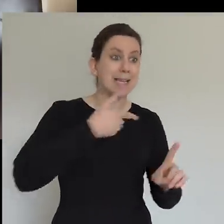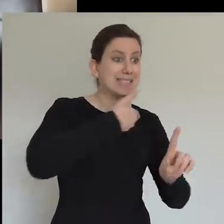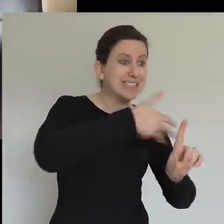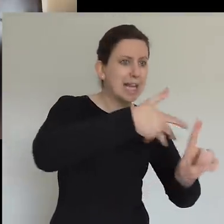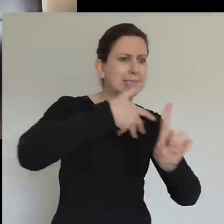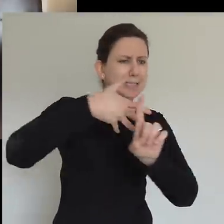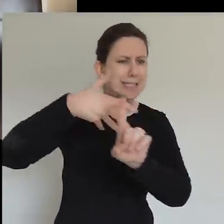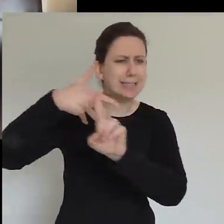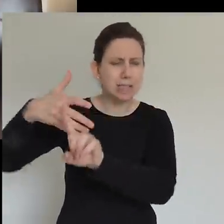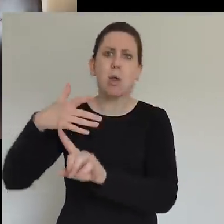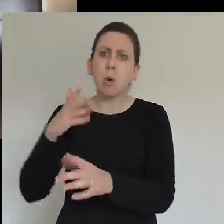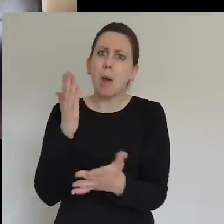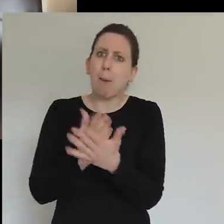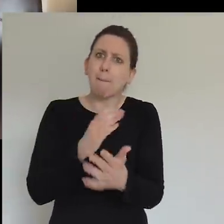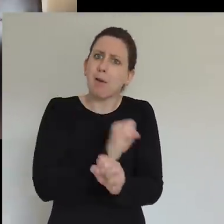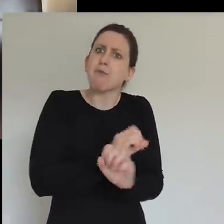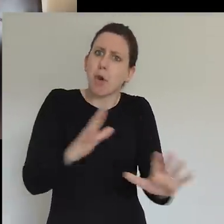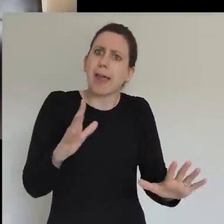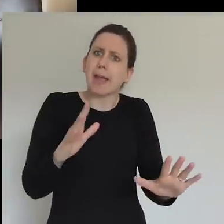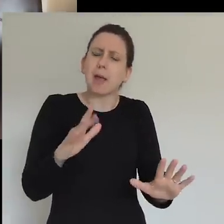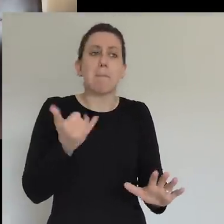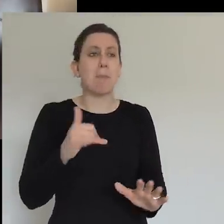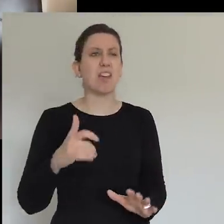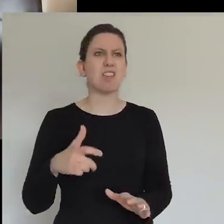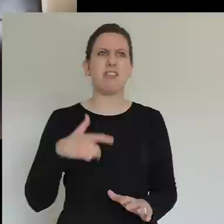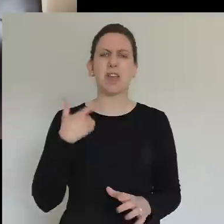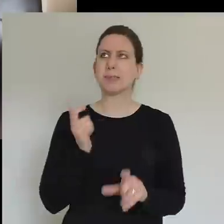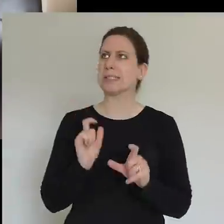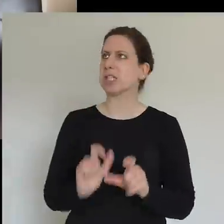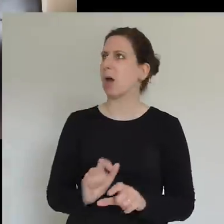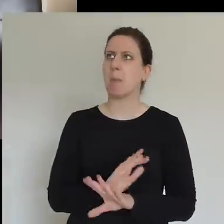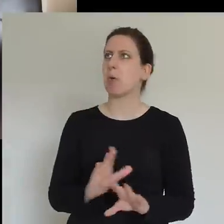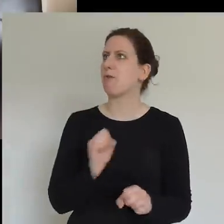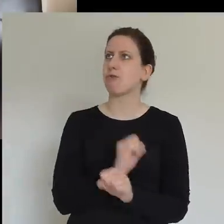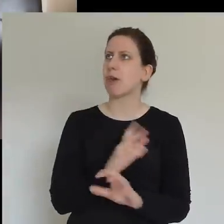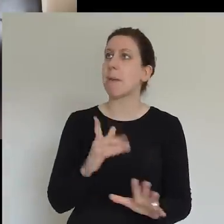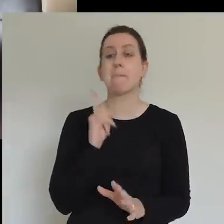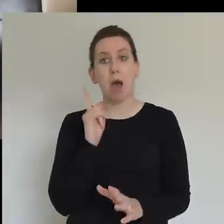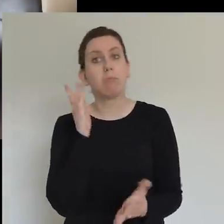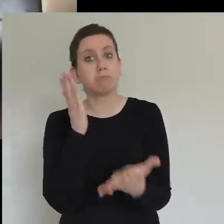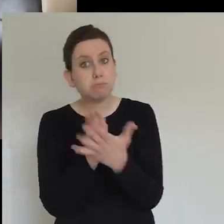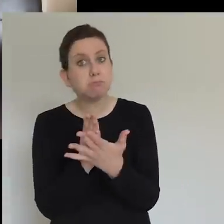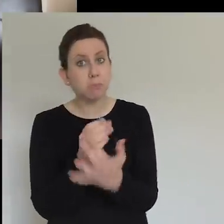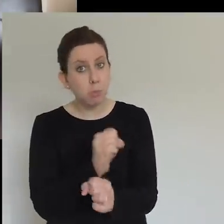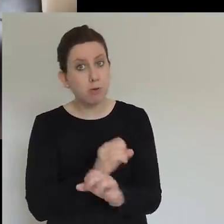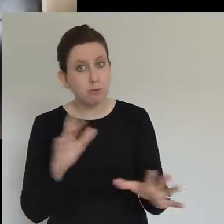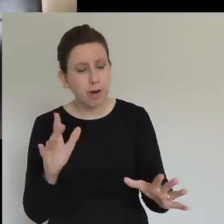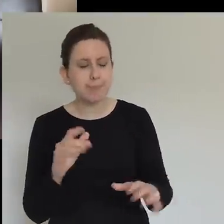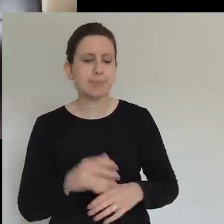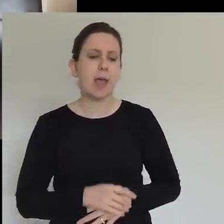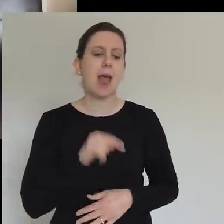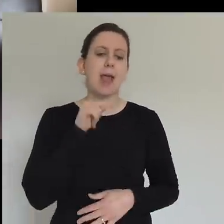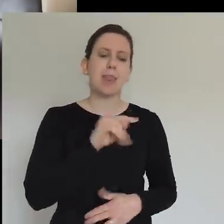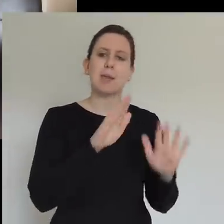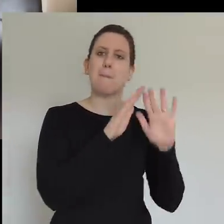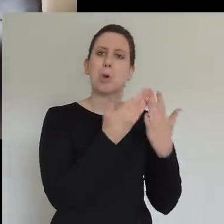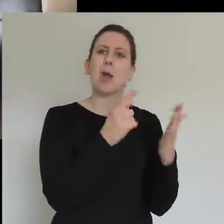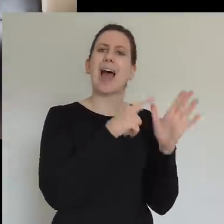interesting space we find ourselves in. Also, this book of Acts, it's not called facts. It's called acts. So it's not